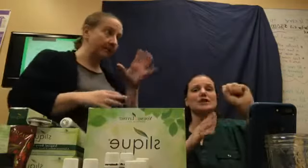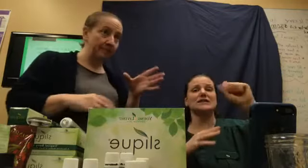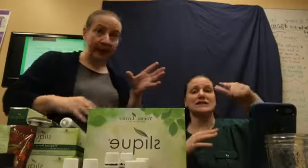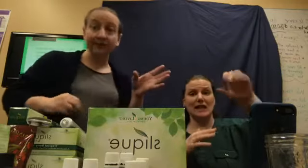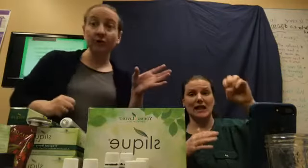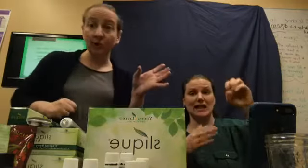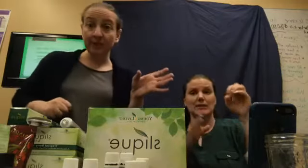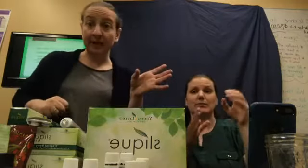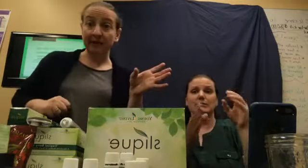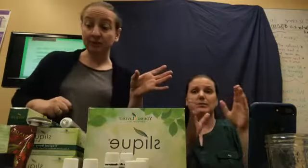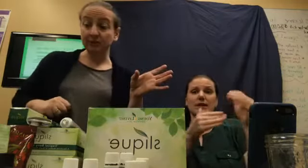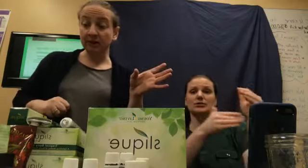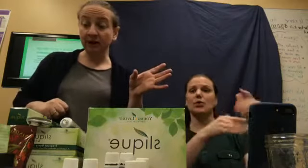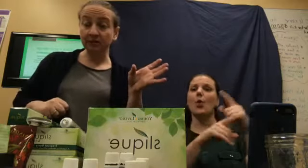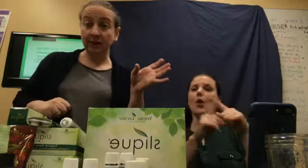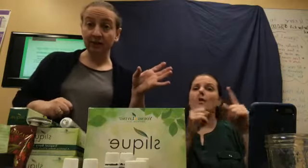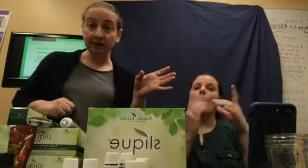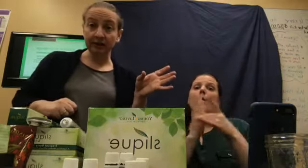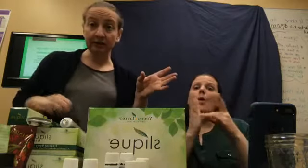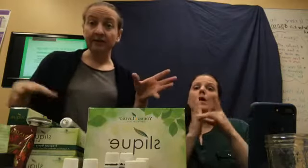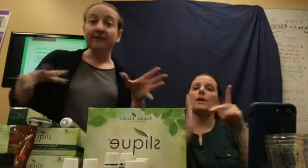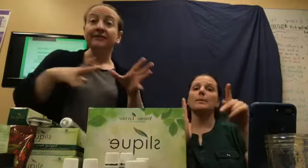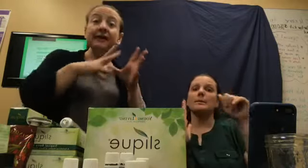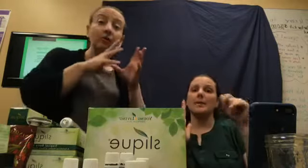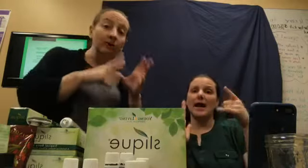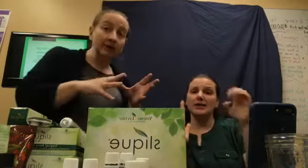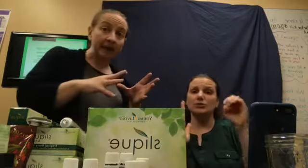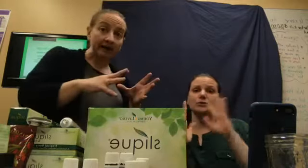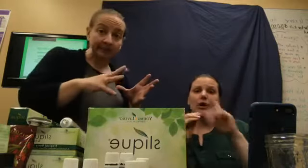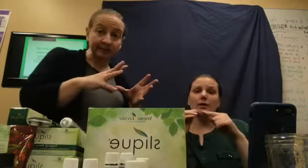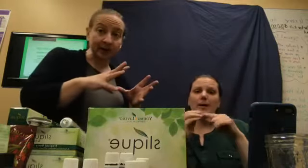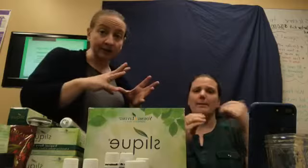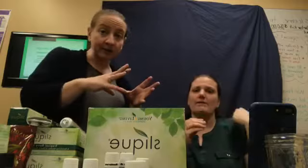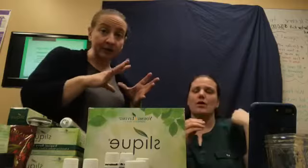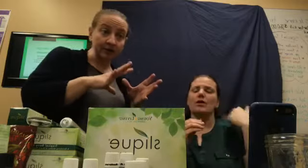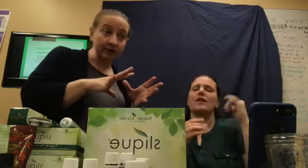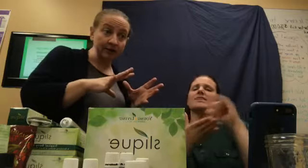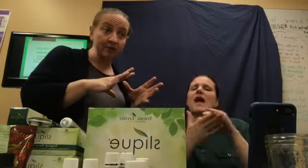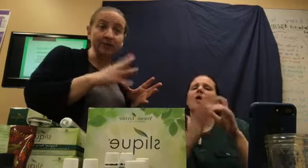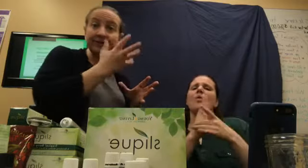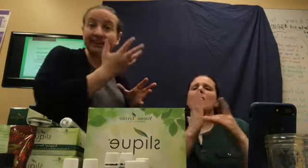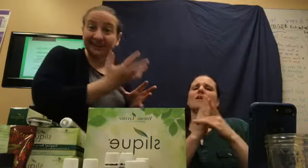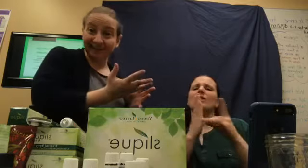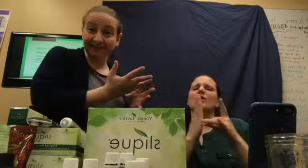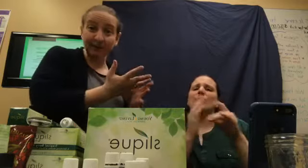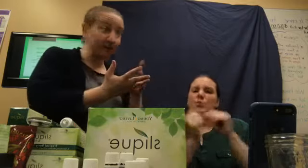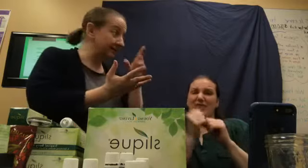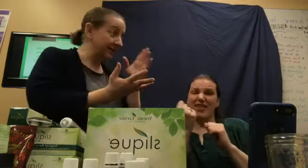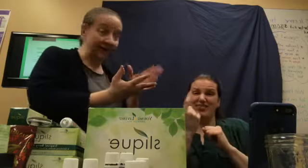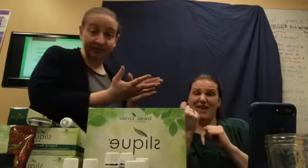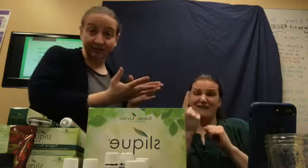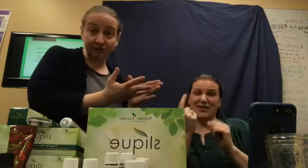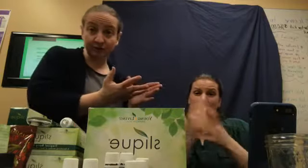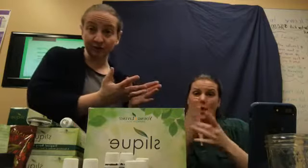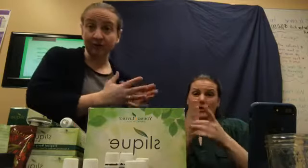buying the oil package we talked about earlier. That oil package we talked about earlier. With the 11 oils and the diffuser. Is